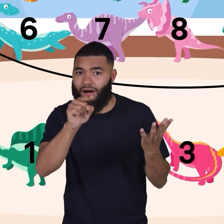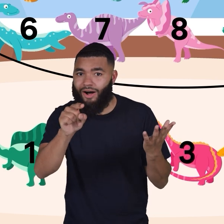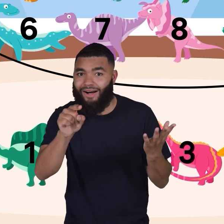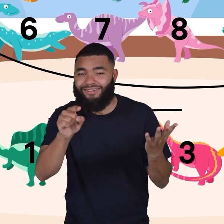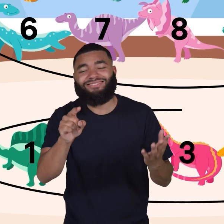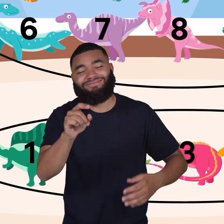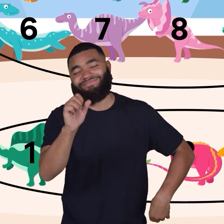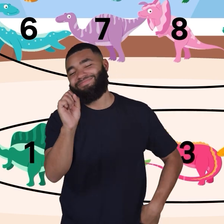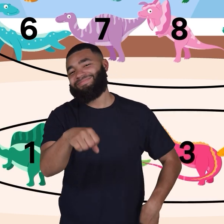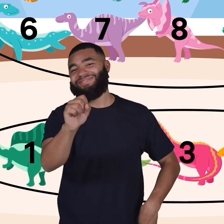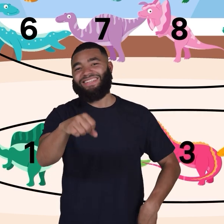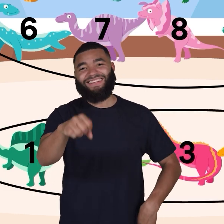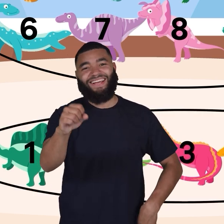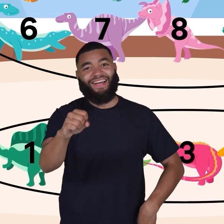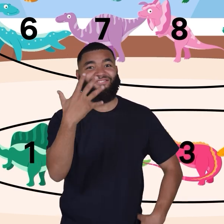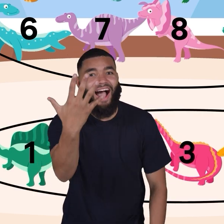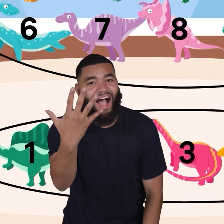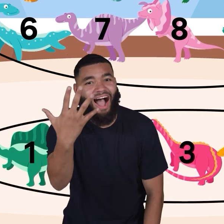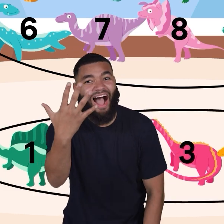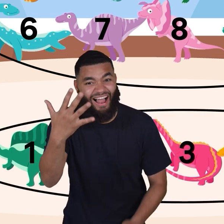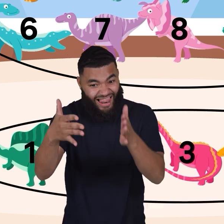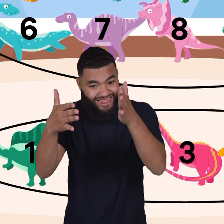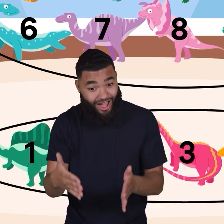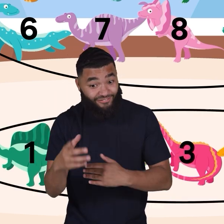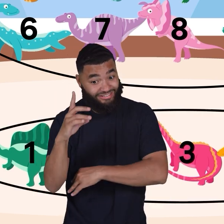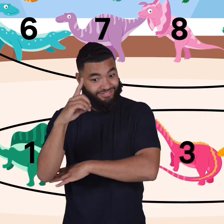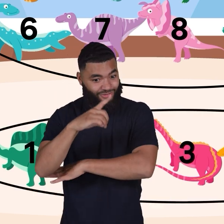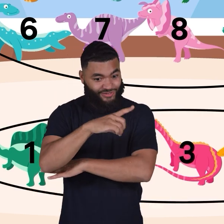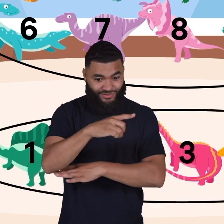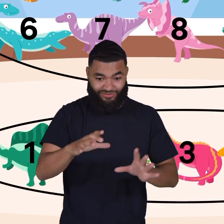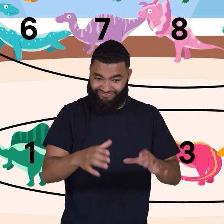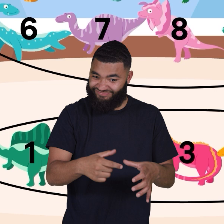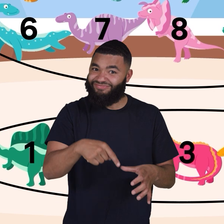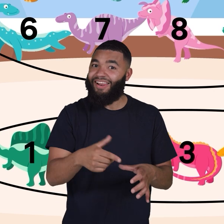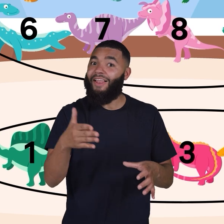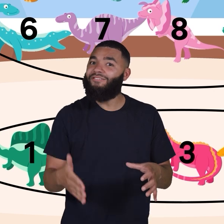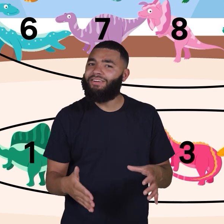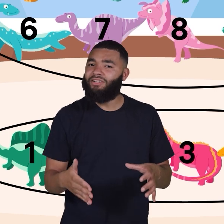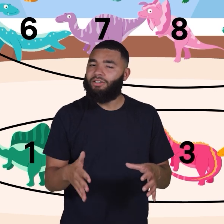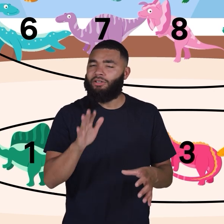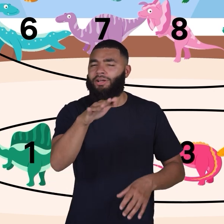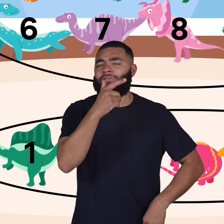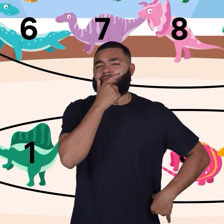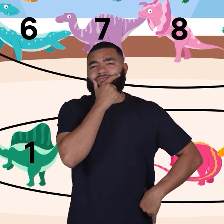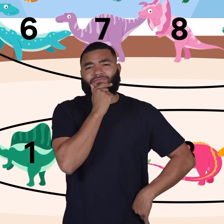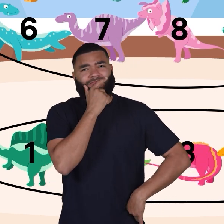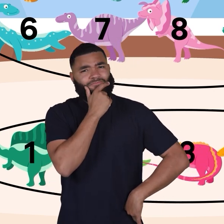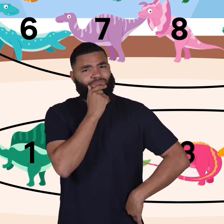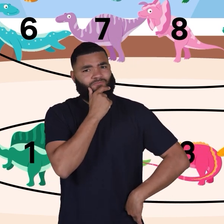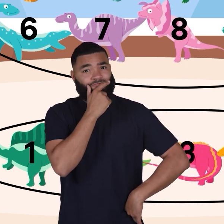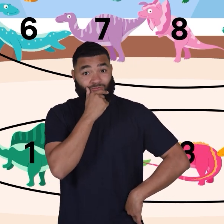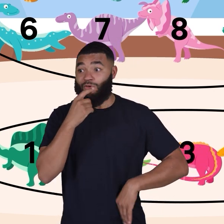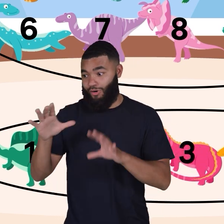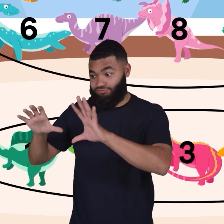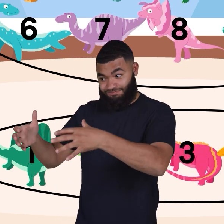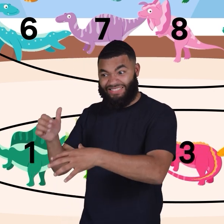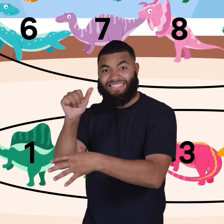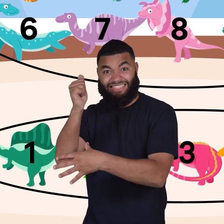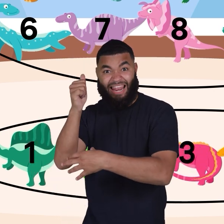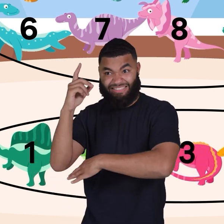That's right! There are five leftover dinosaurs. Hmm. We have one group of ten with